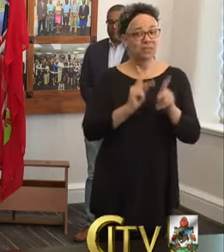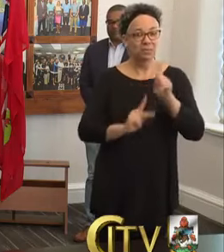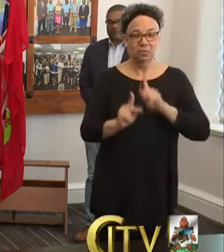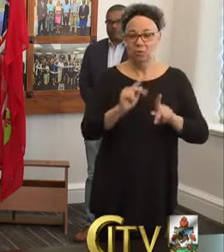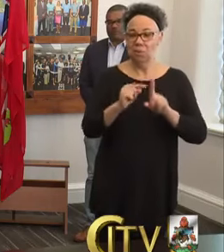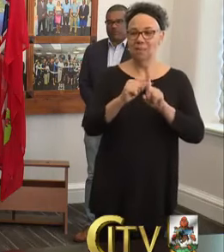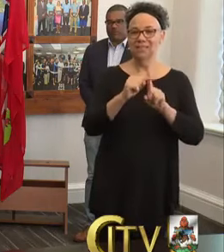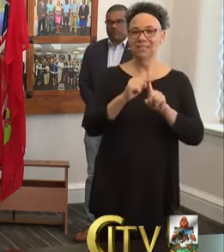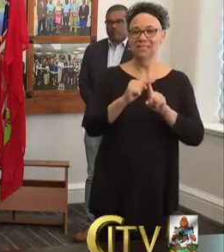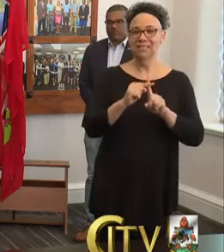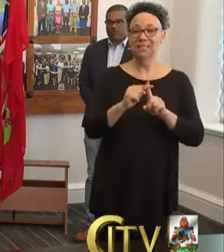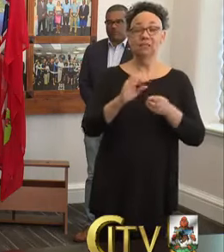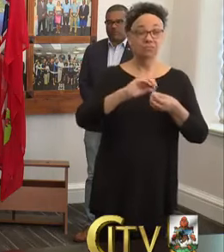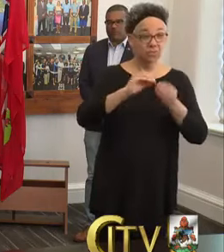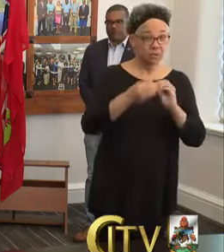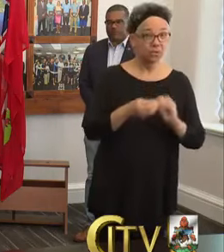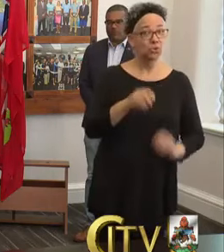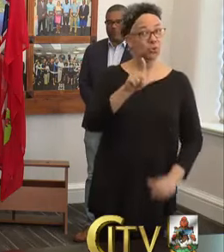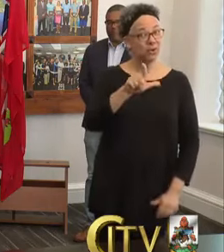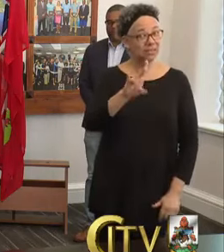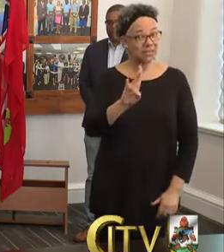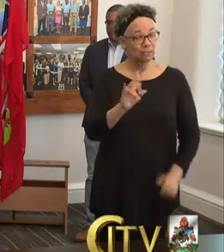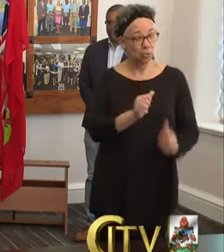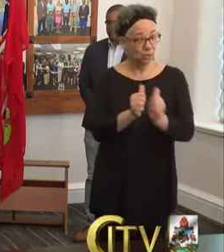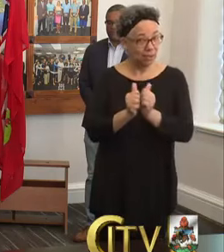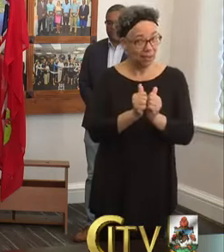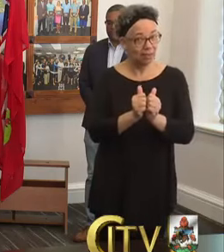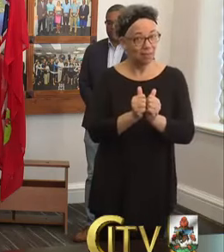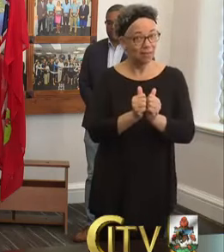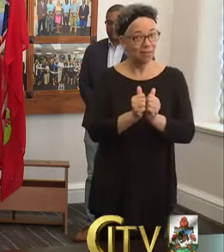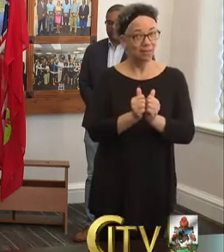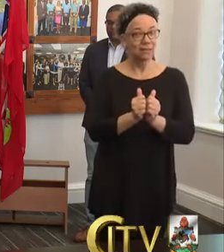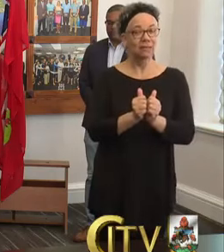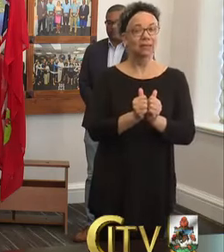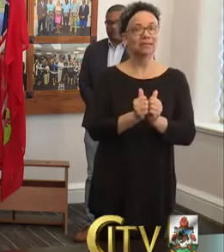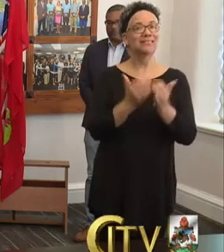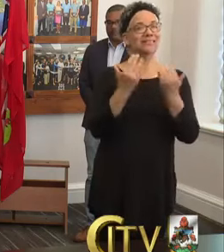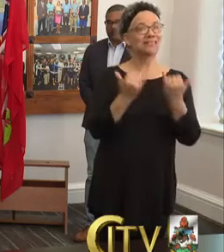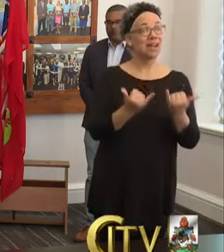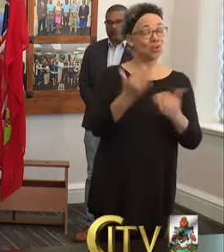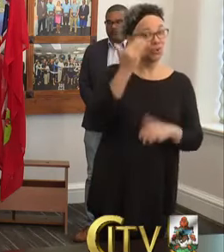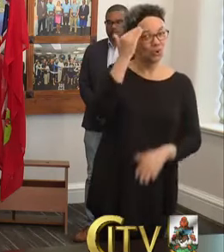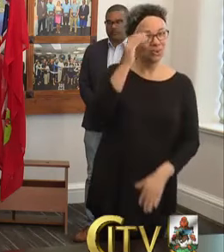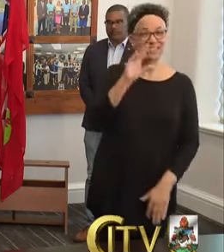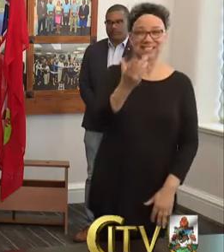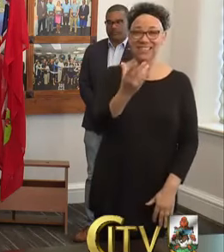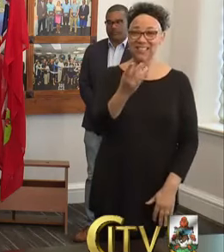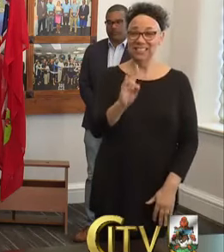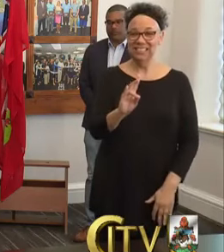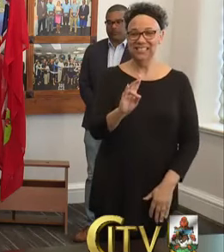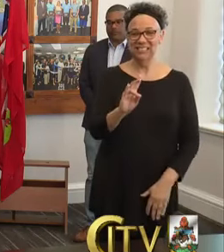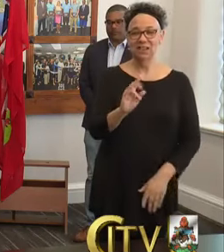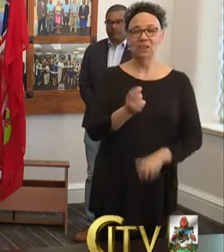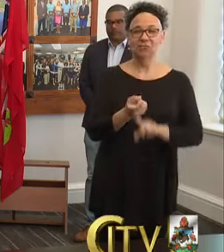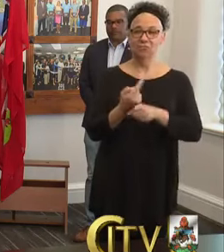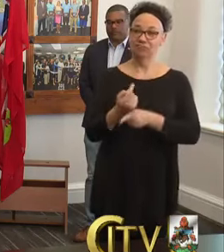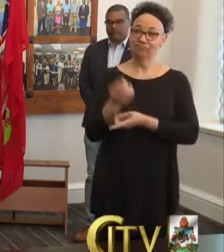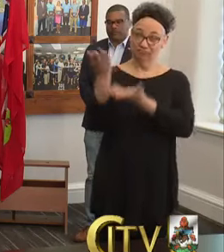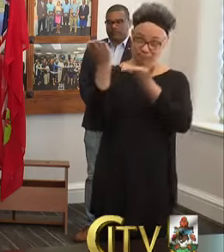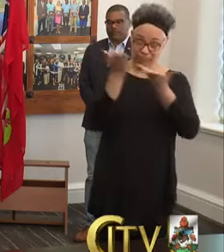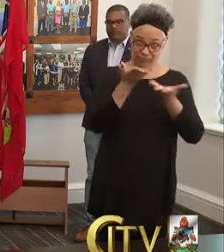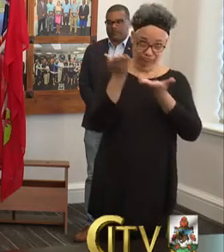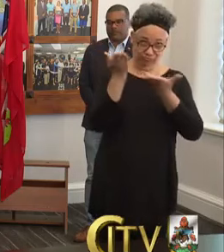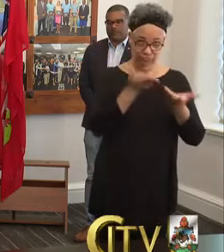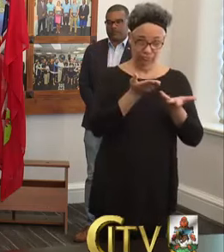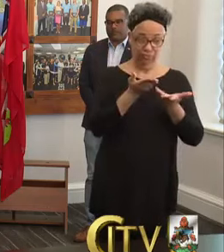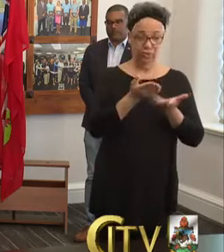have, numbering 27 cases, we now know that 17 of the 27 were imported. Eight of